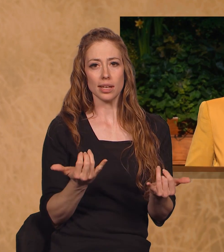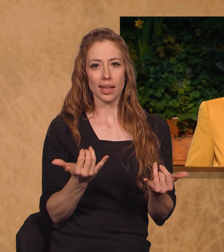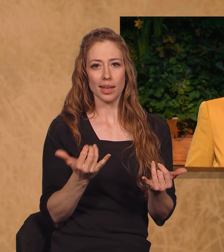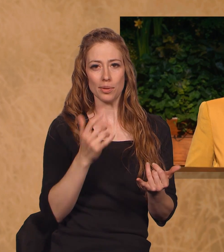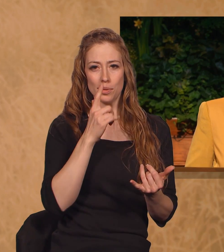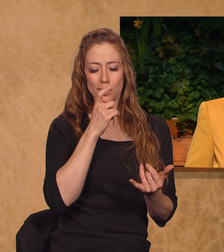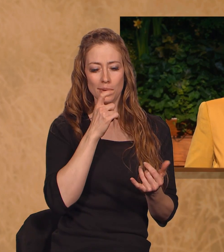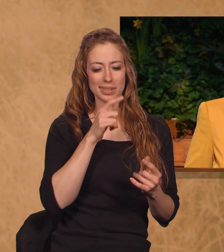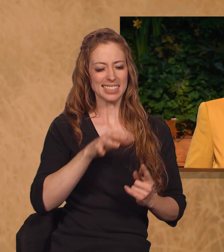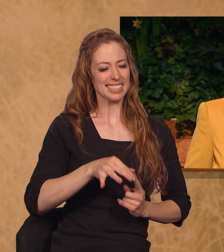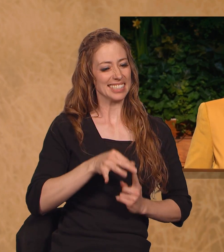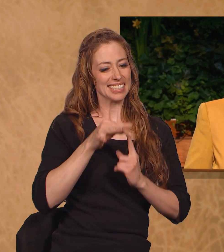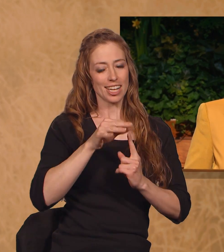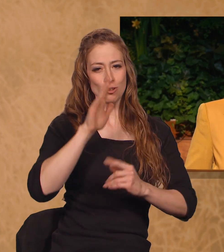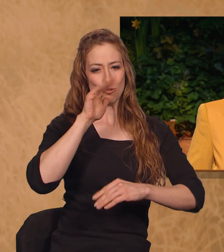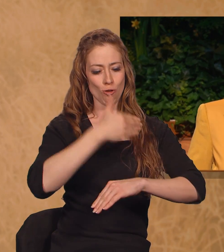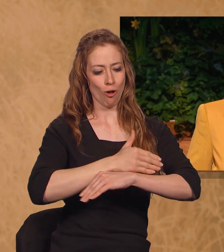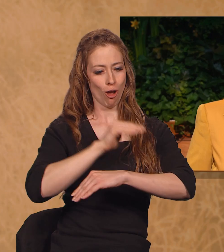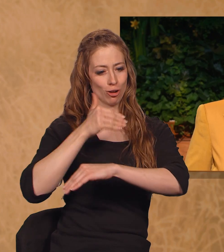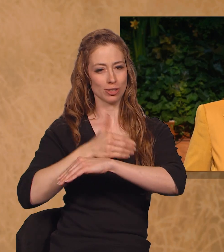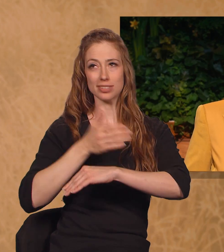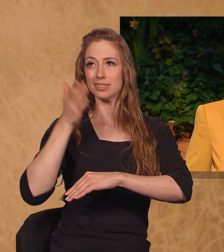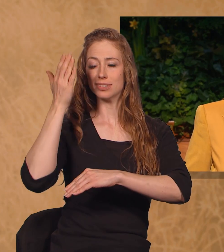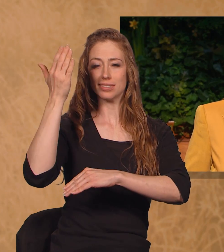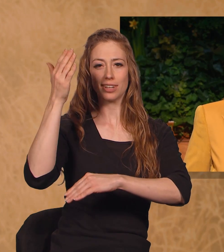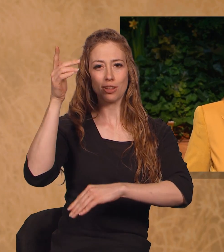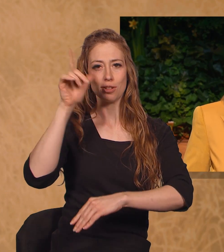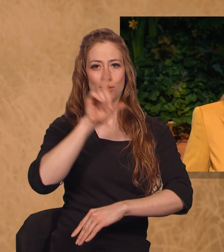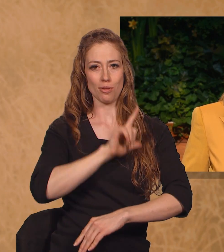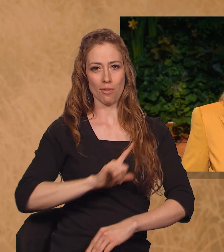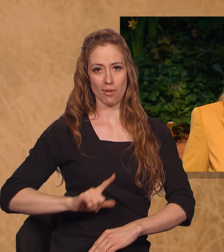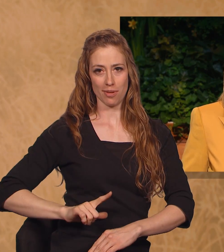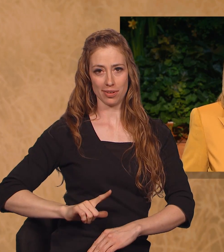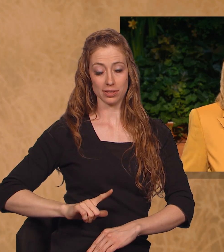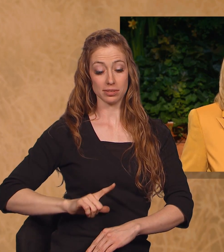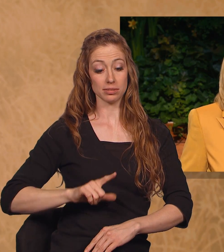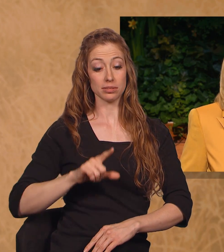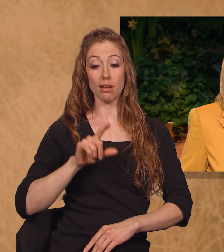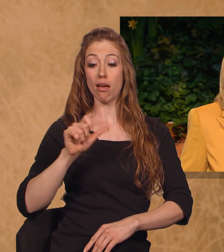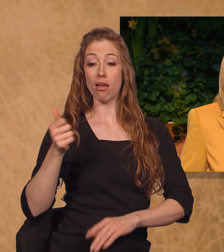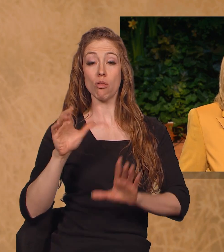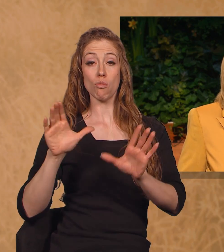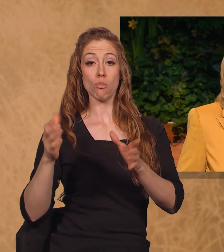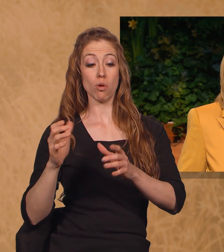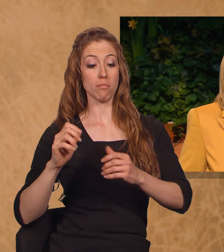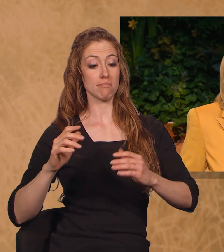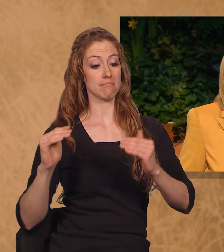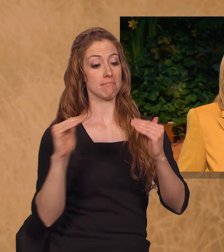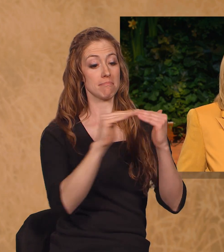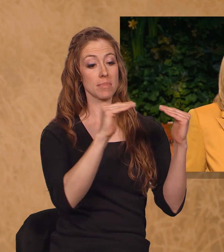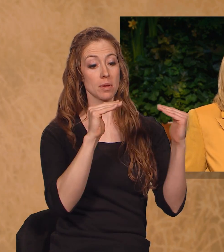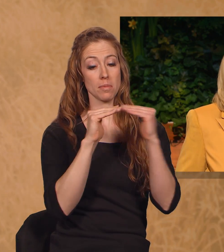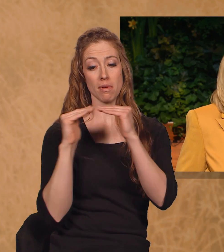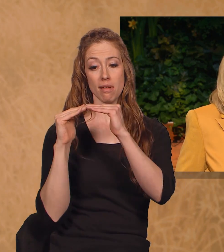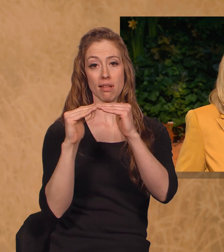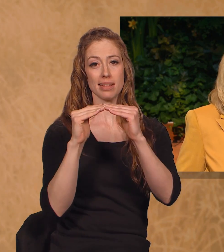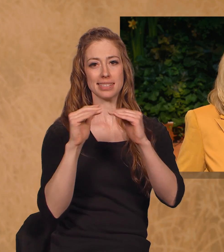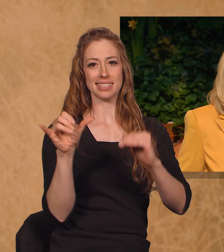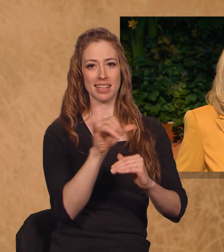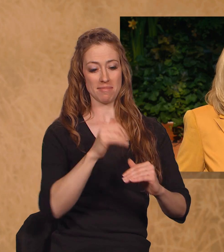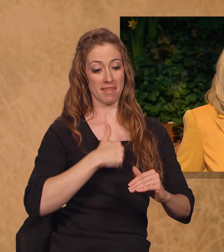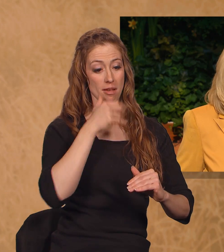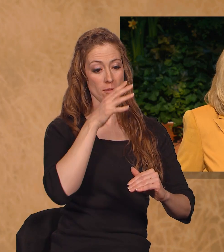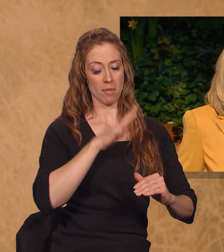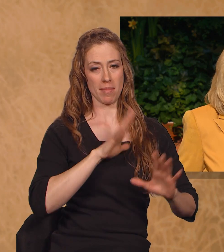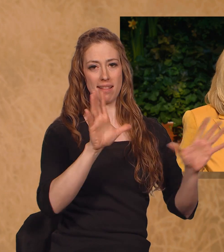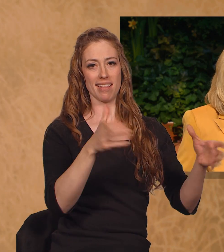daughters. There is no more influential group standing for truth and righteousness in all the world than the young women